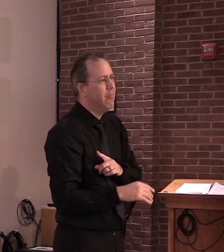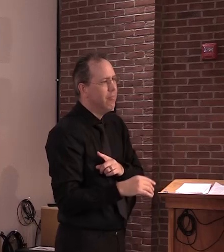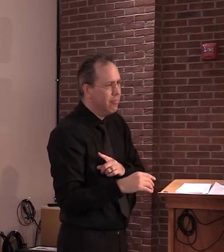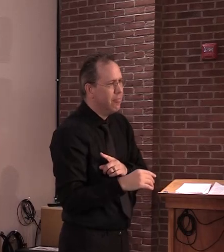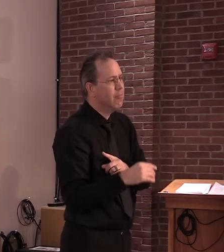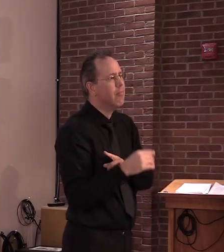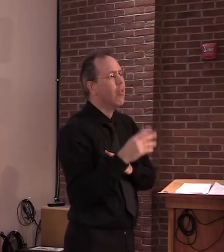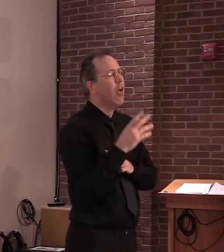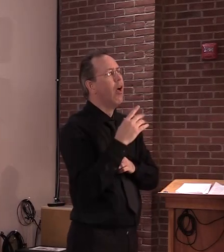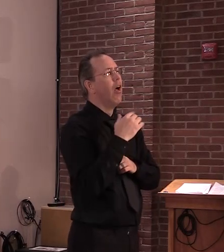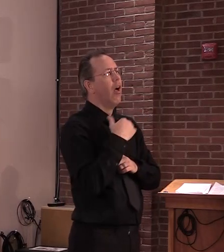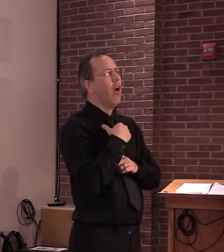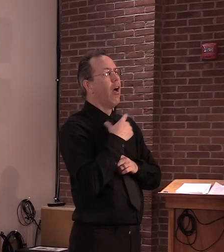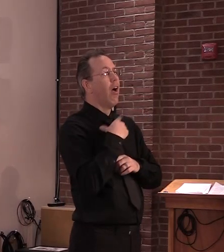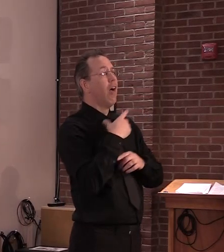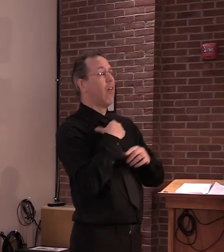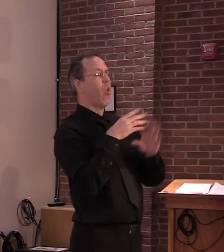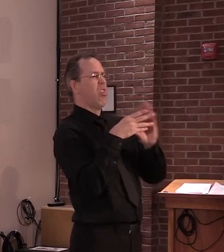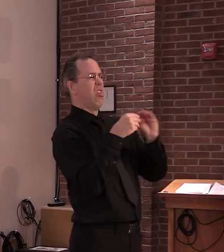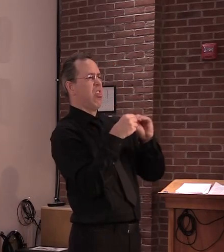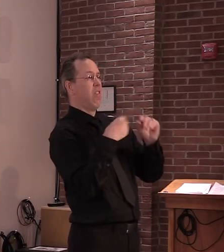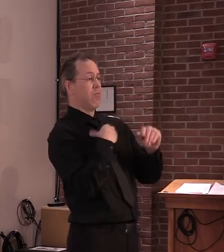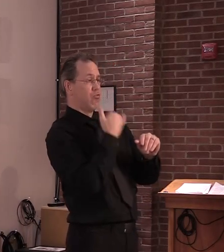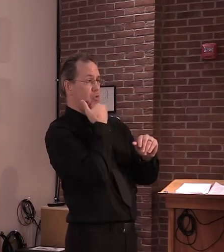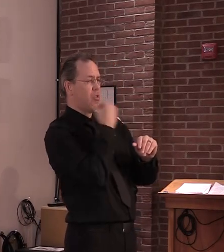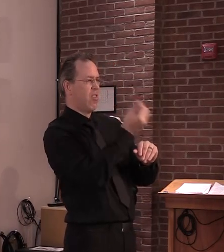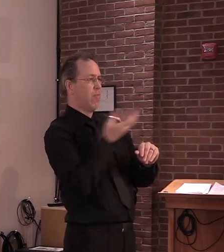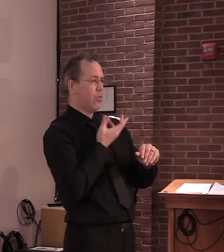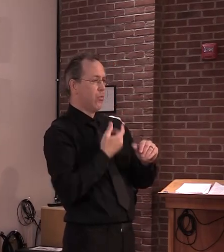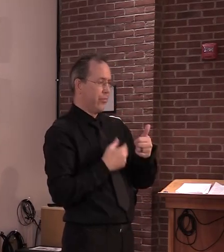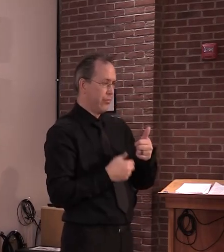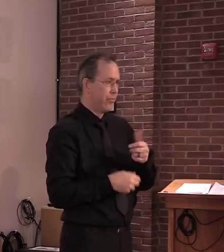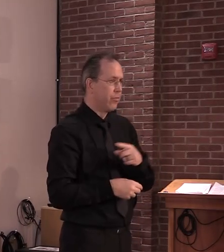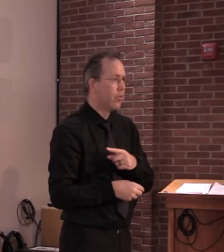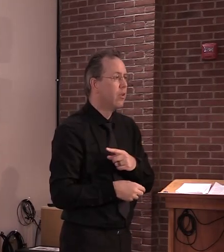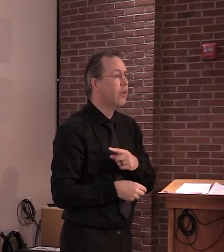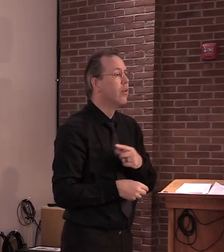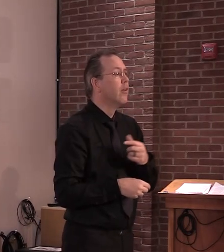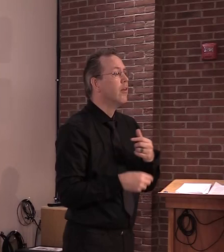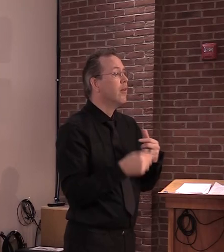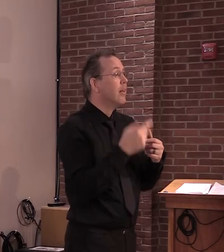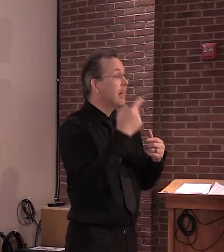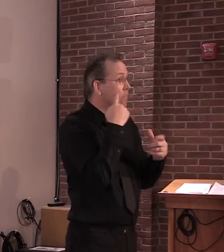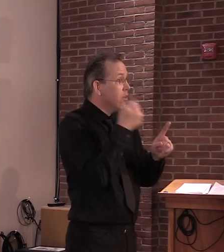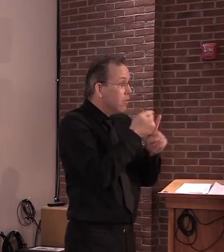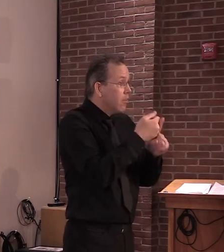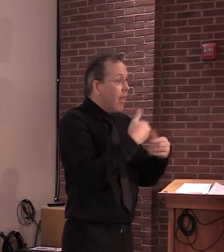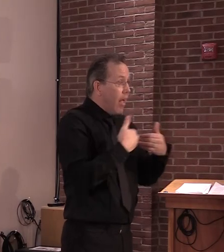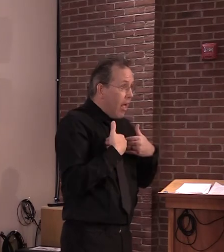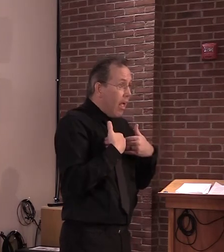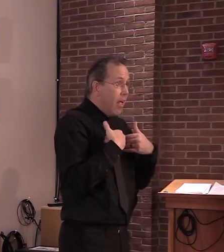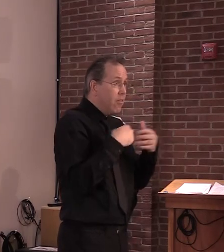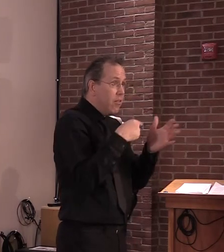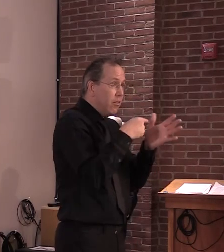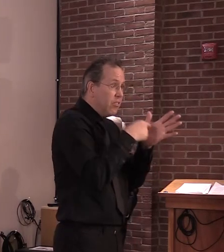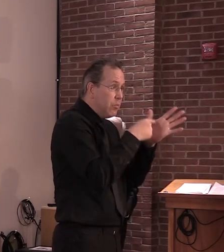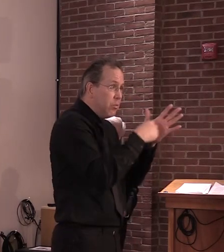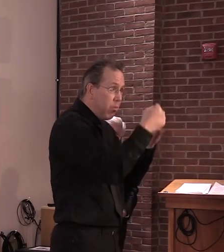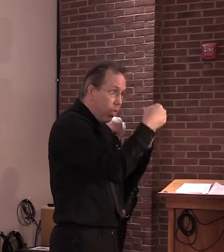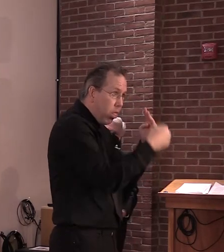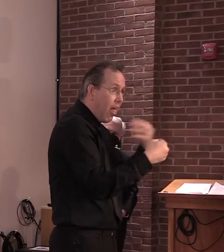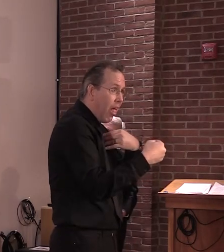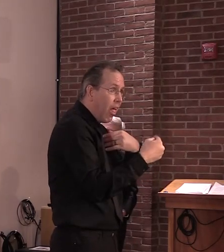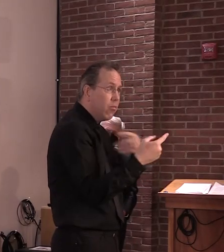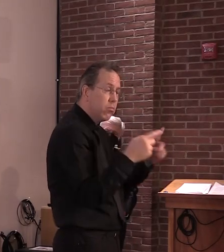Certainly, if your test was because you had symptoms and your physician ordered the test, we would probably have more